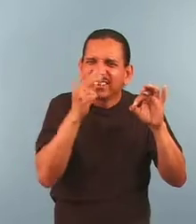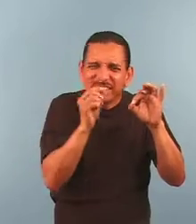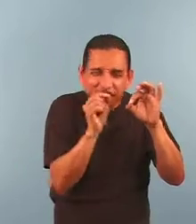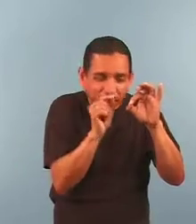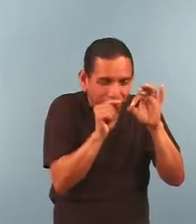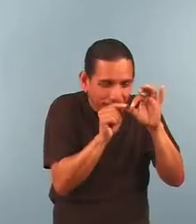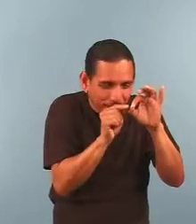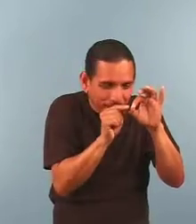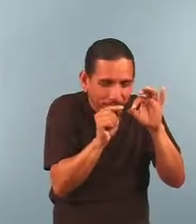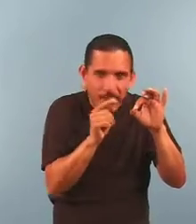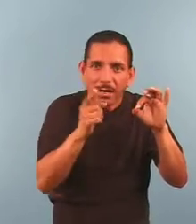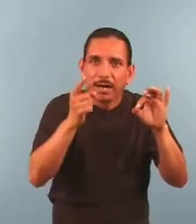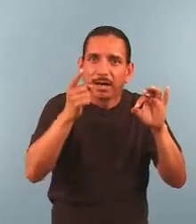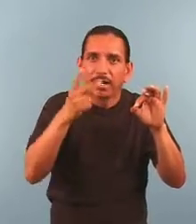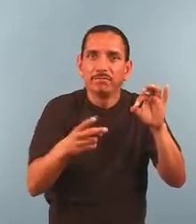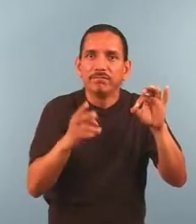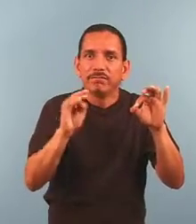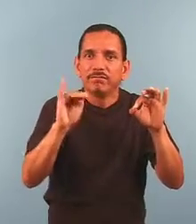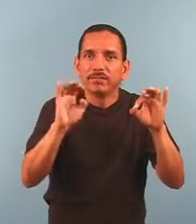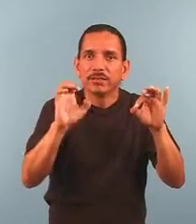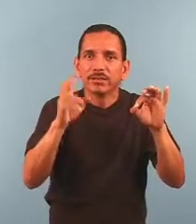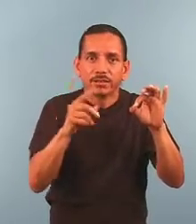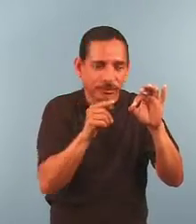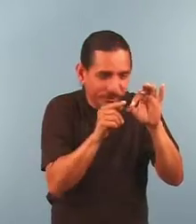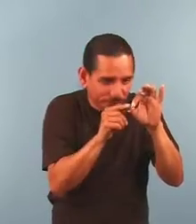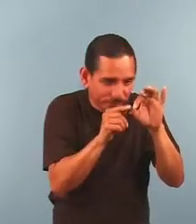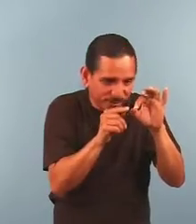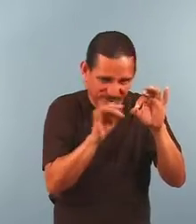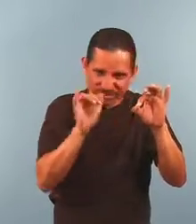the dust-spec Moon half an inch away.